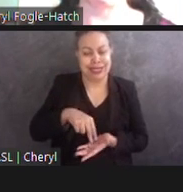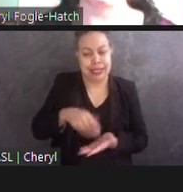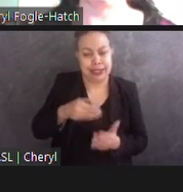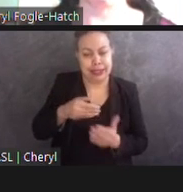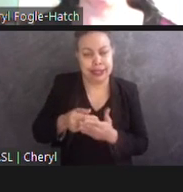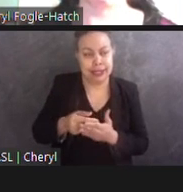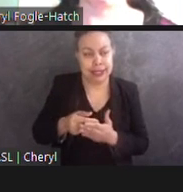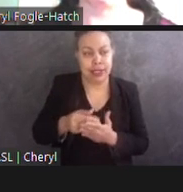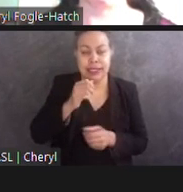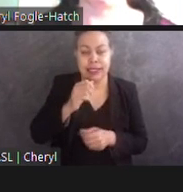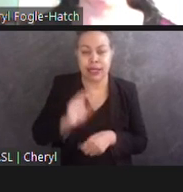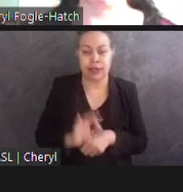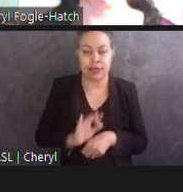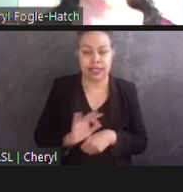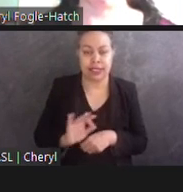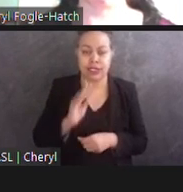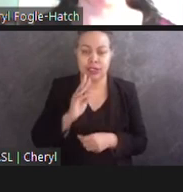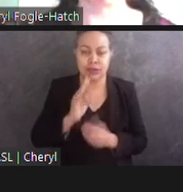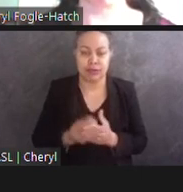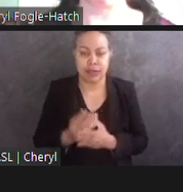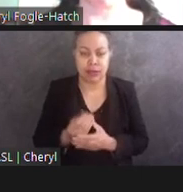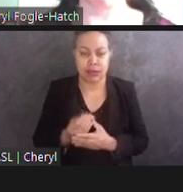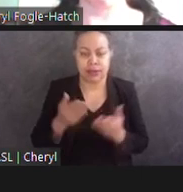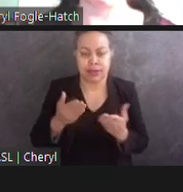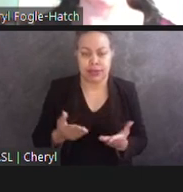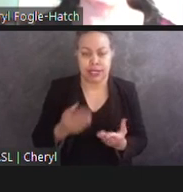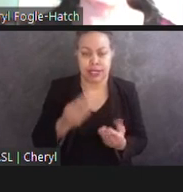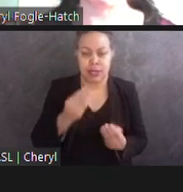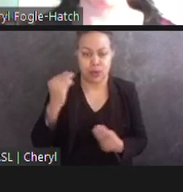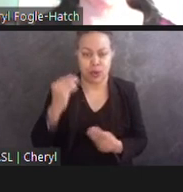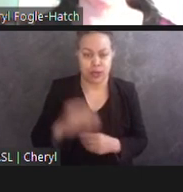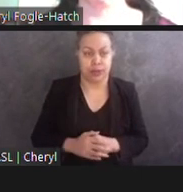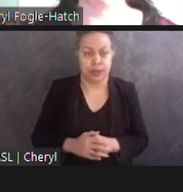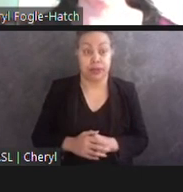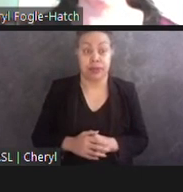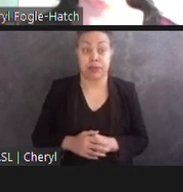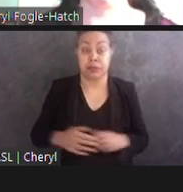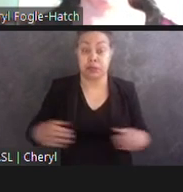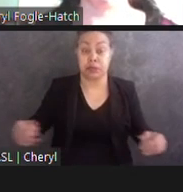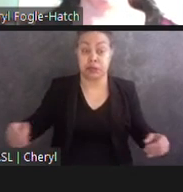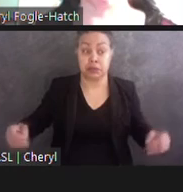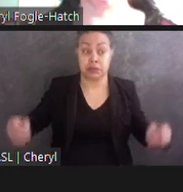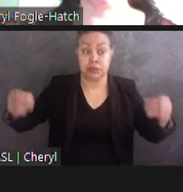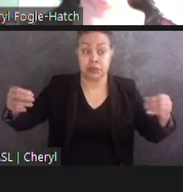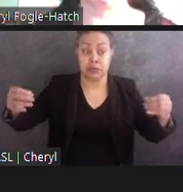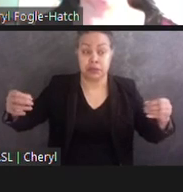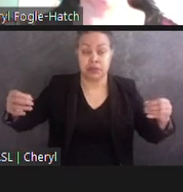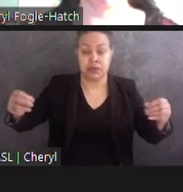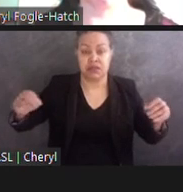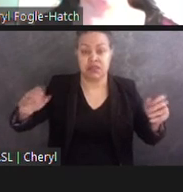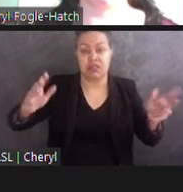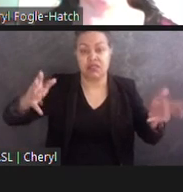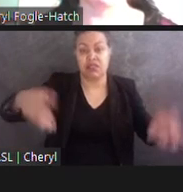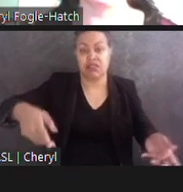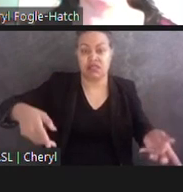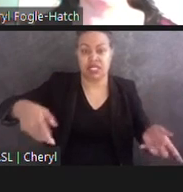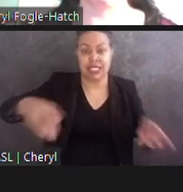-functioning fountain at the memorial. Two stanchions are floating in stagnant water. A white chain